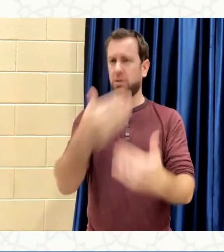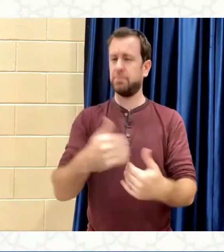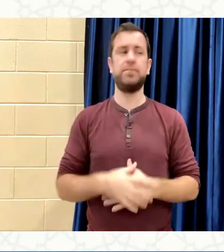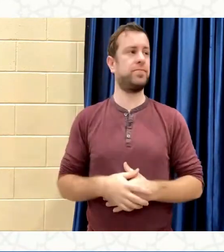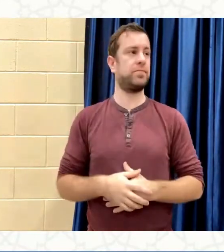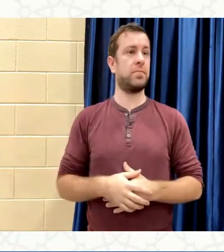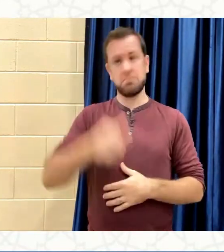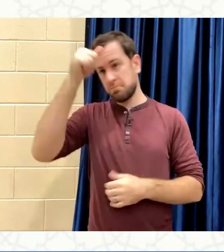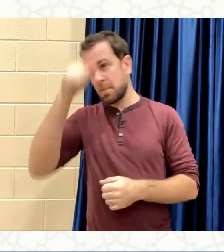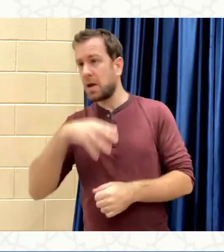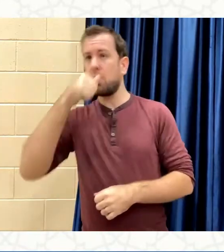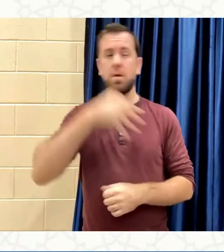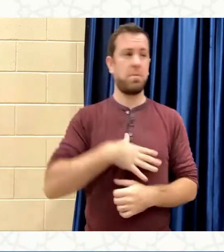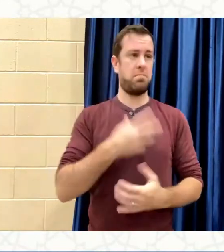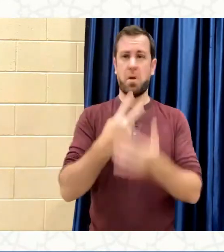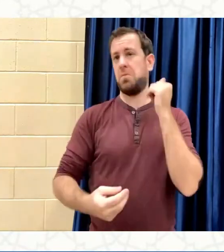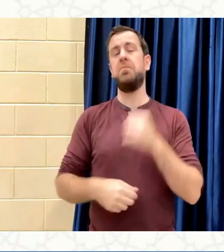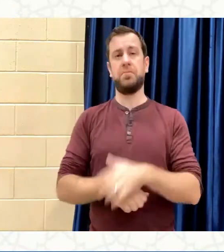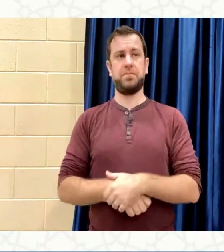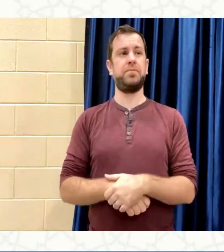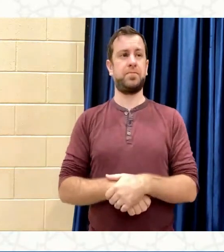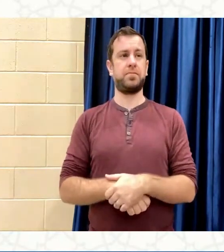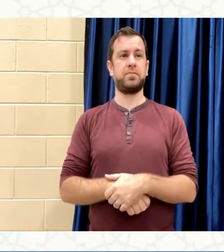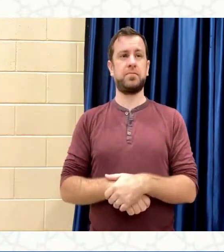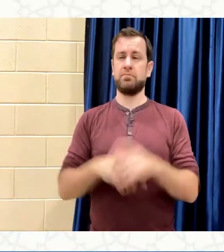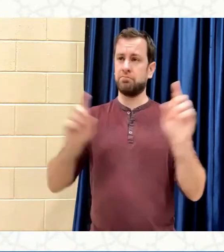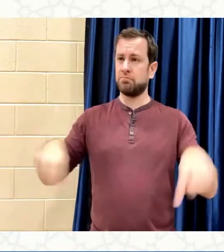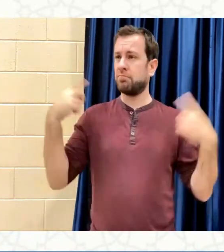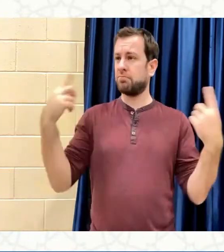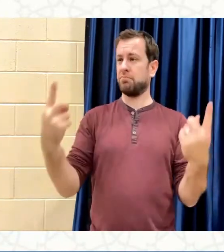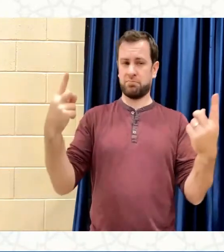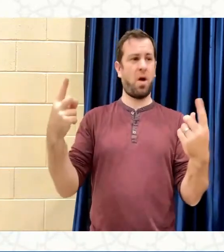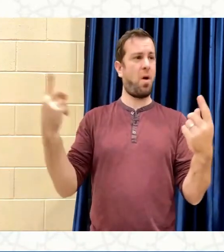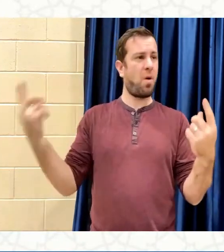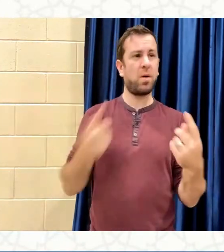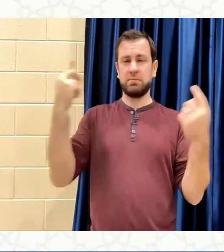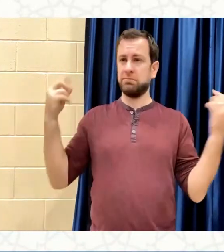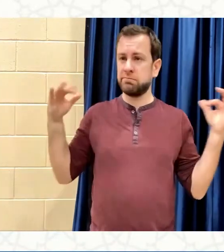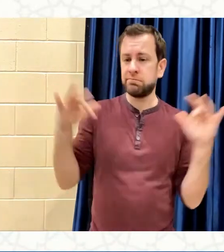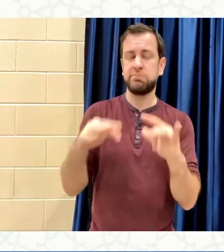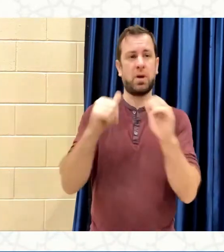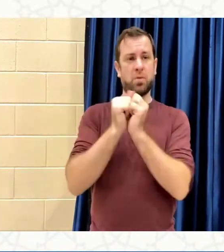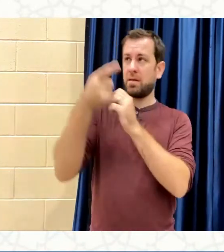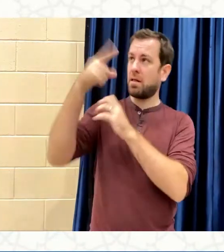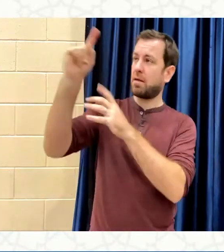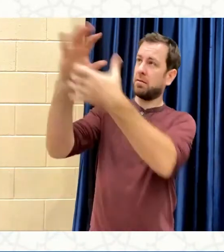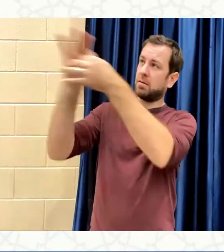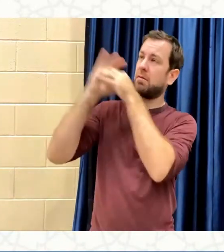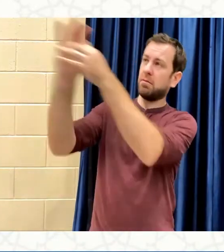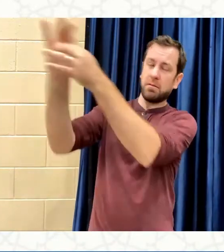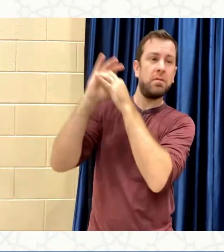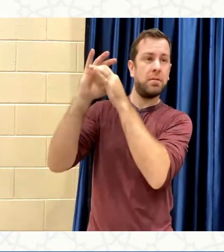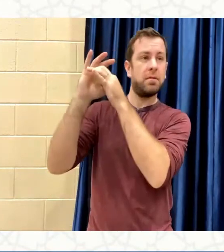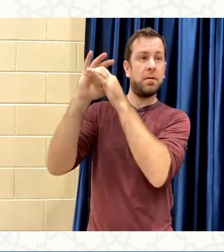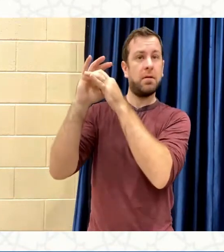Men and women who were always communing with Allah subhanahu wa ta'ala and they